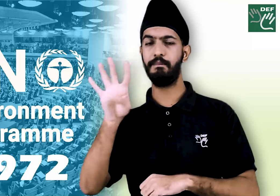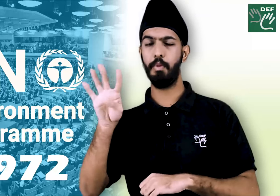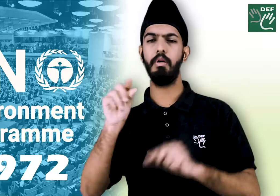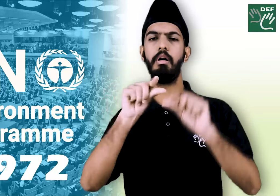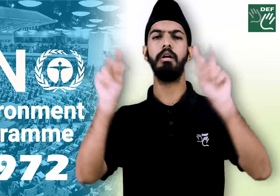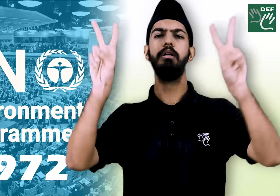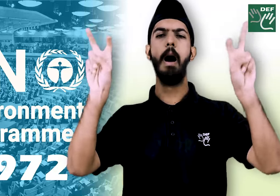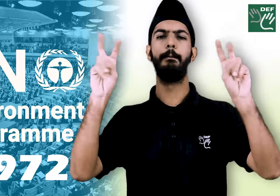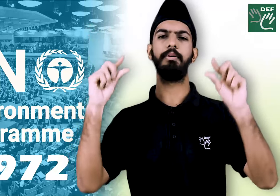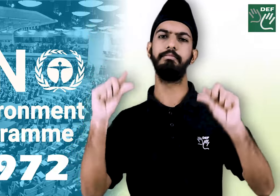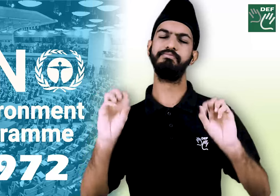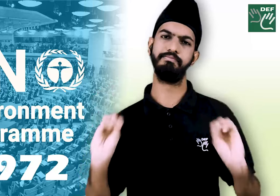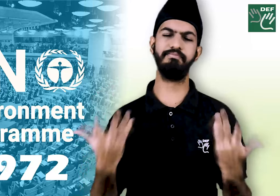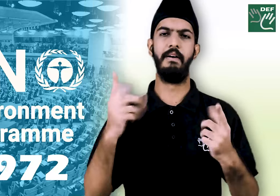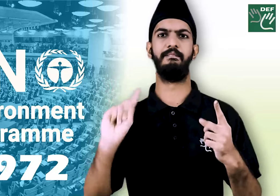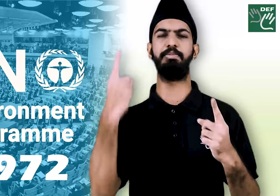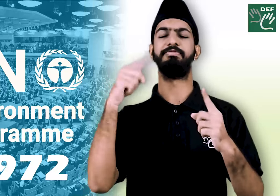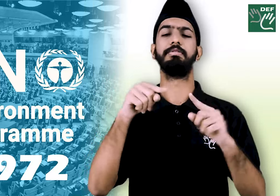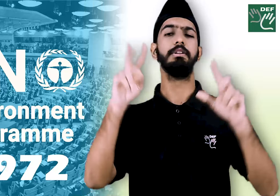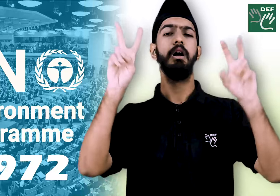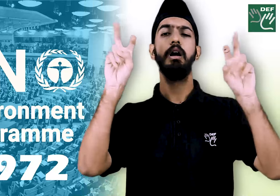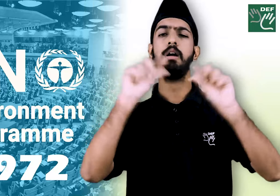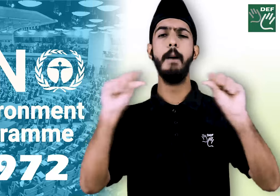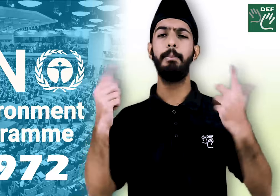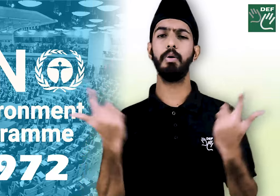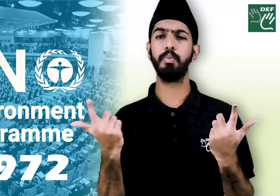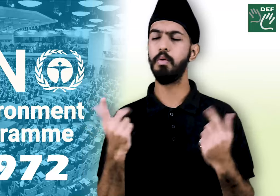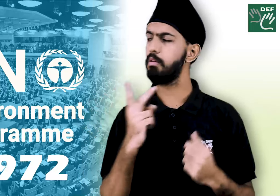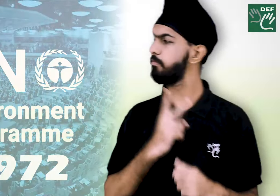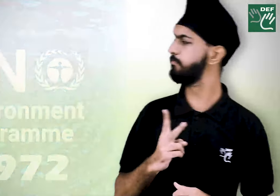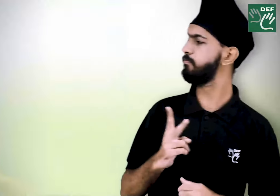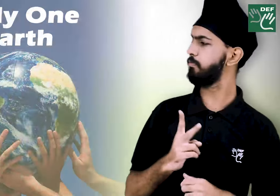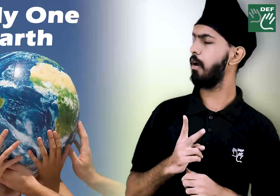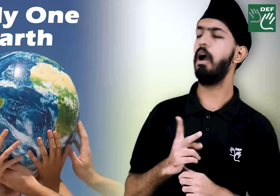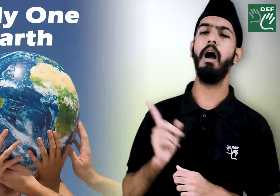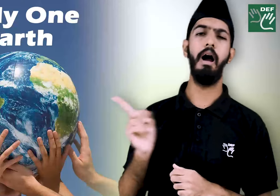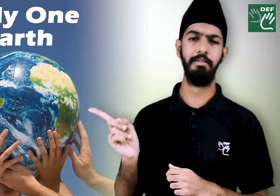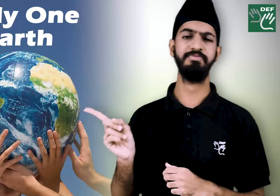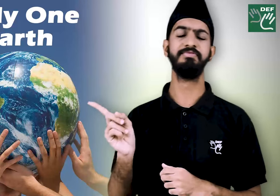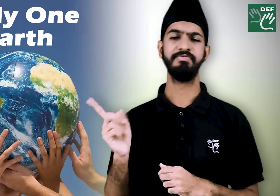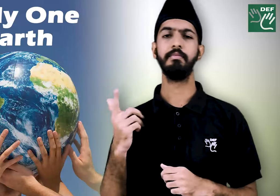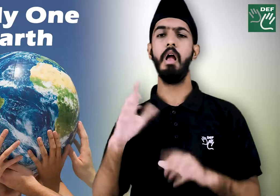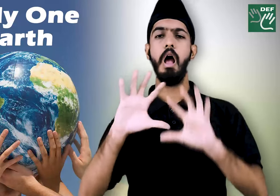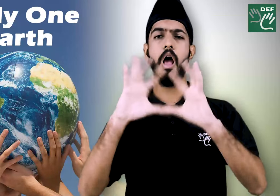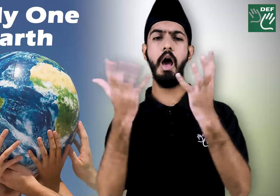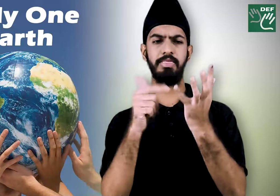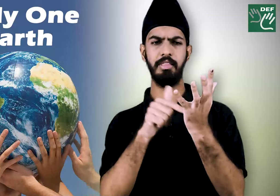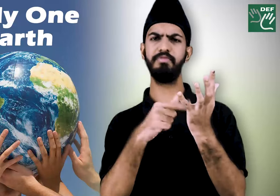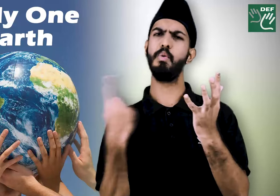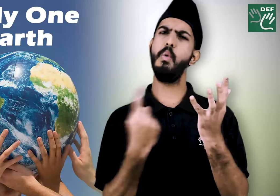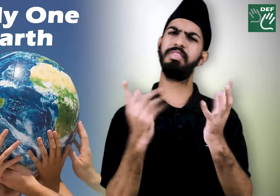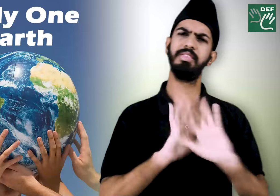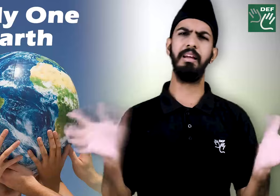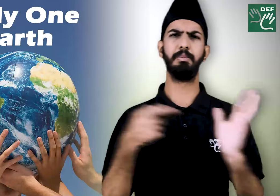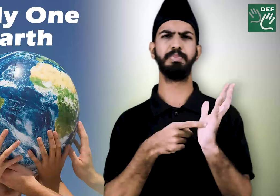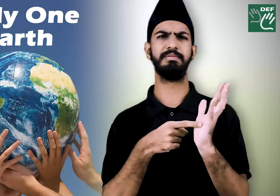with the theme, Only One Earth. The theme, Only One Earth, aimed to encourage